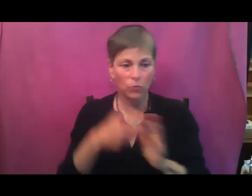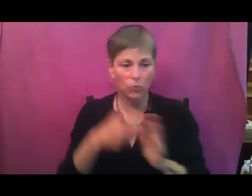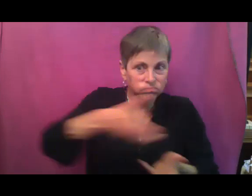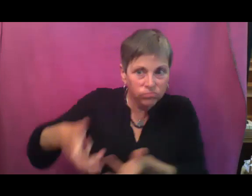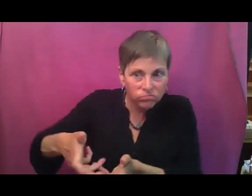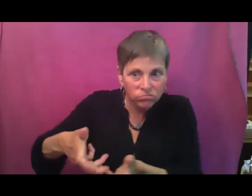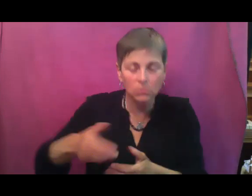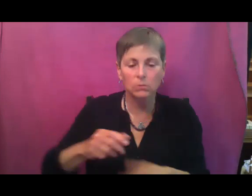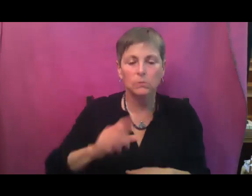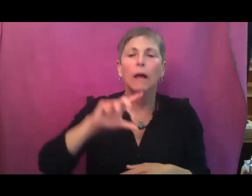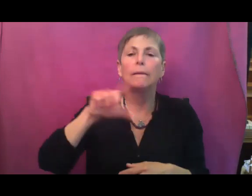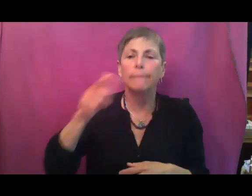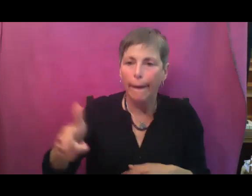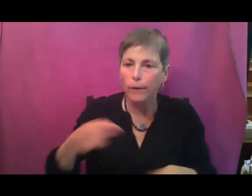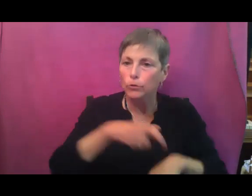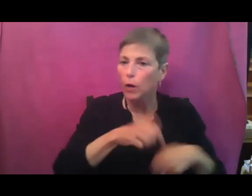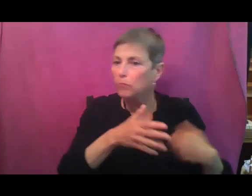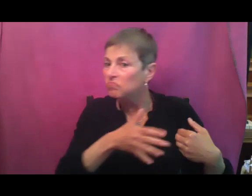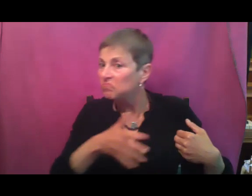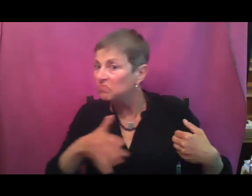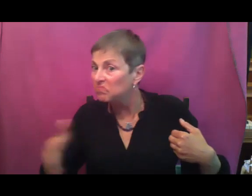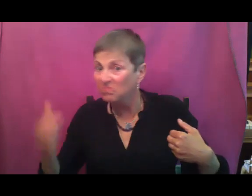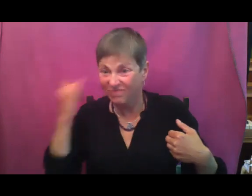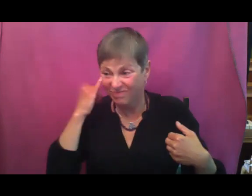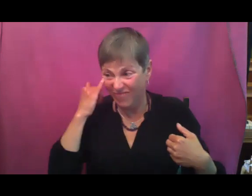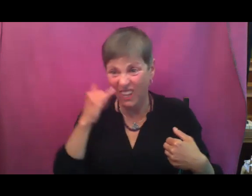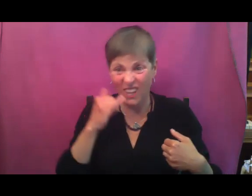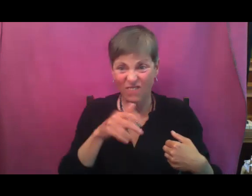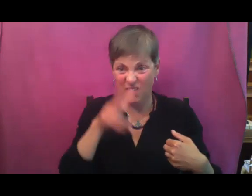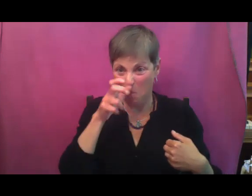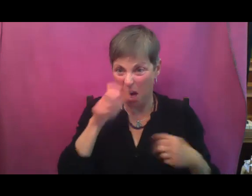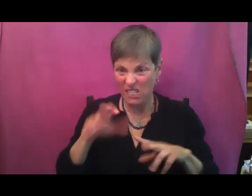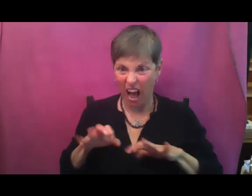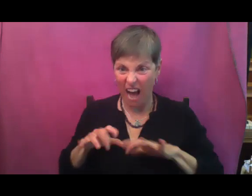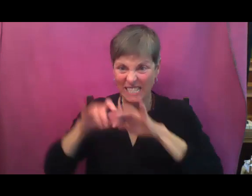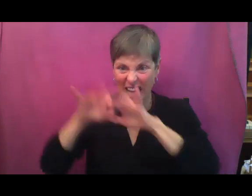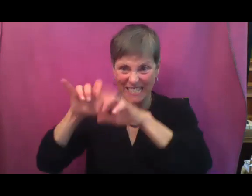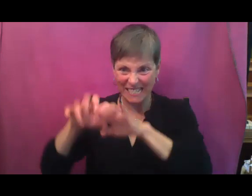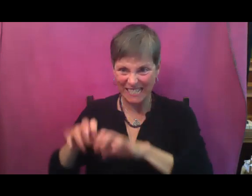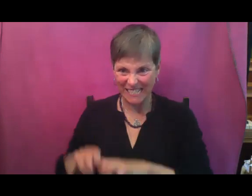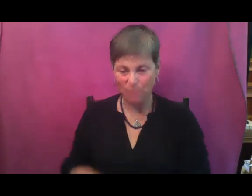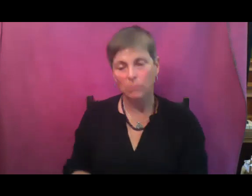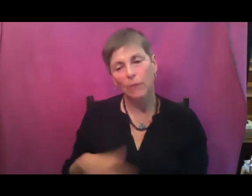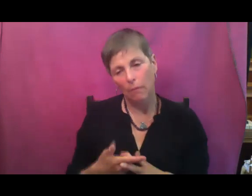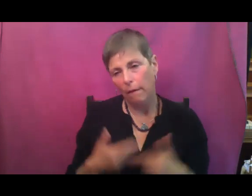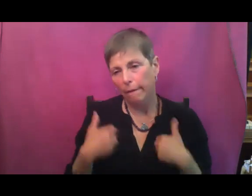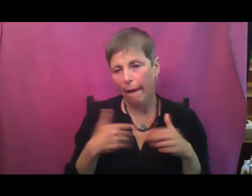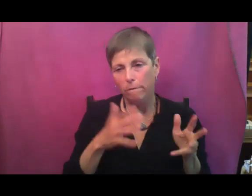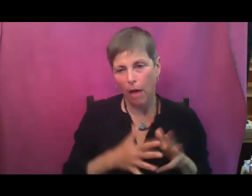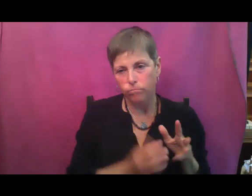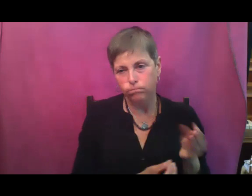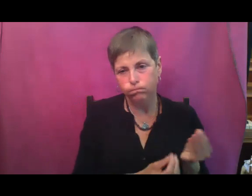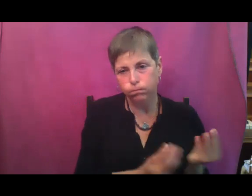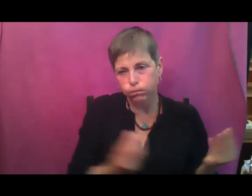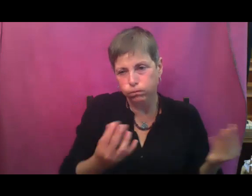that we can plant later if the slugs mow down, like they so brilliantly mowed down so many thousands of